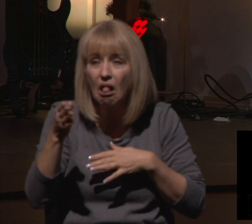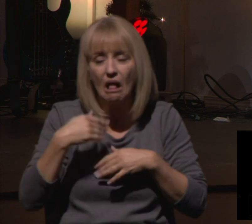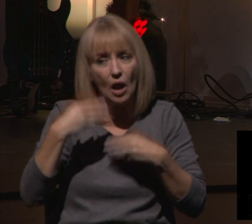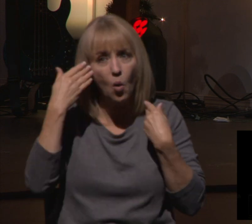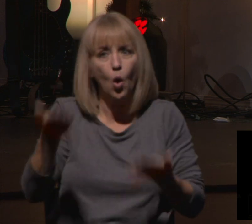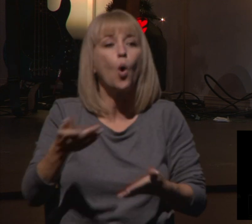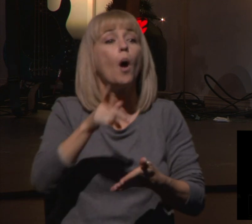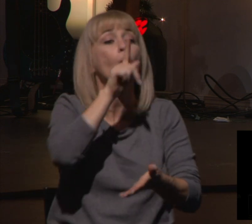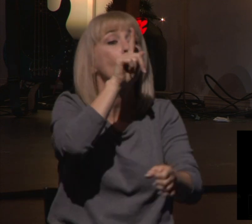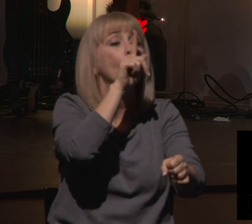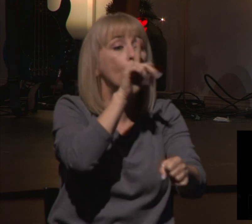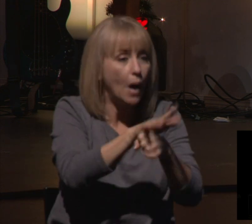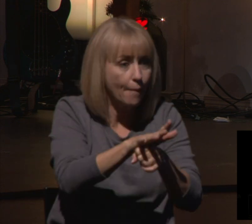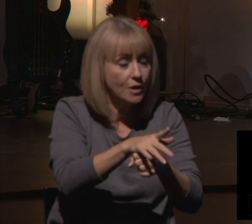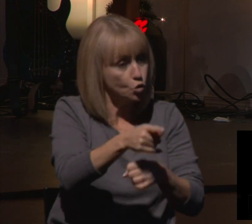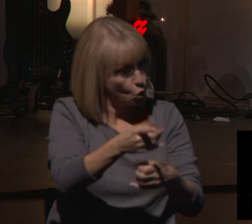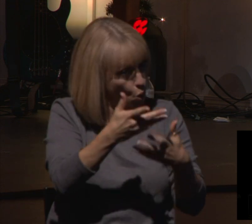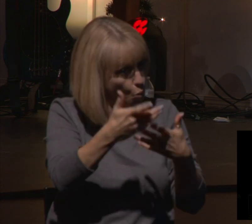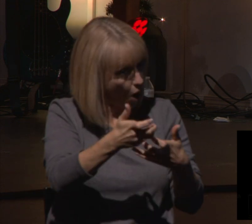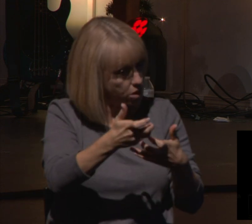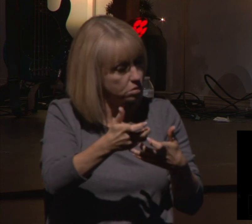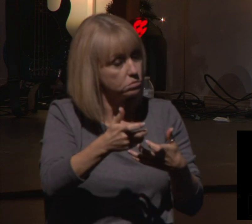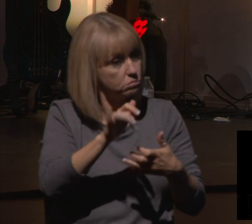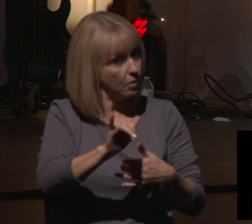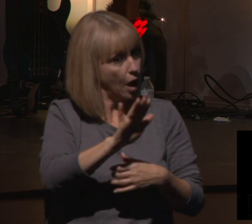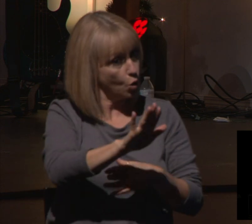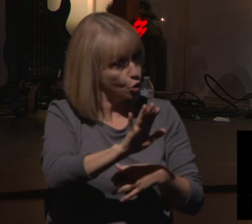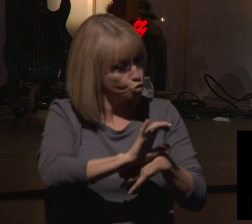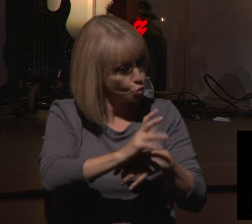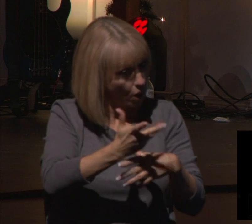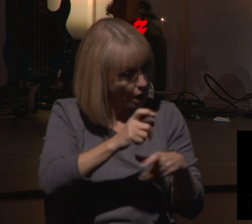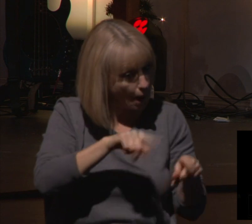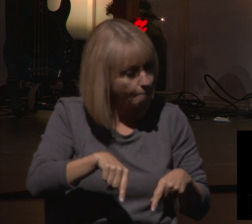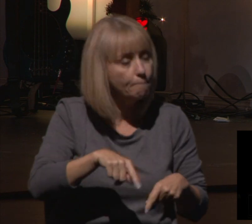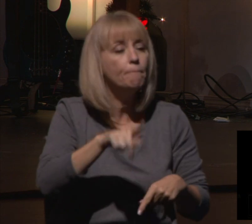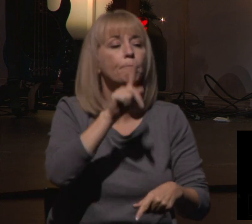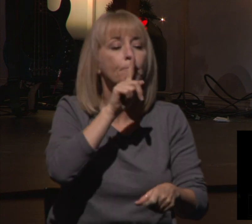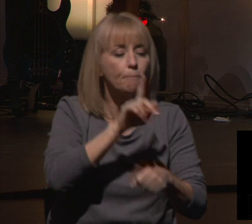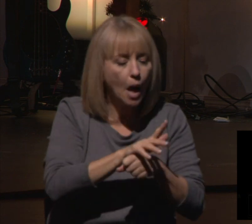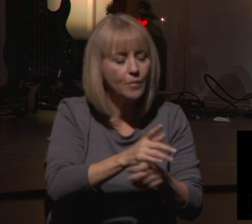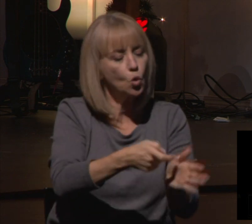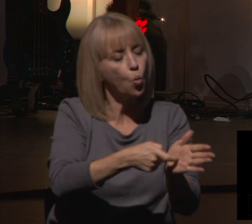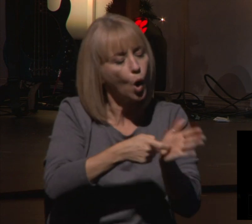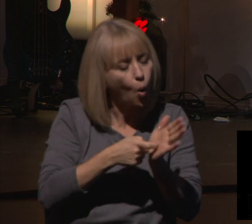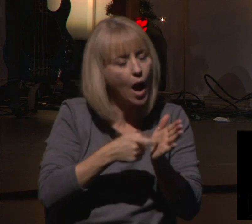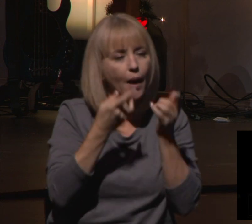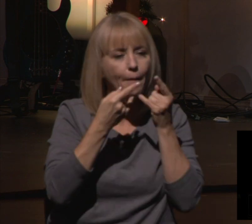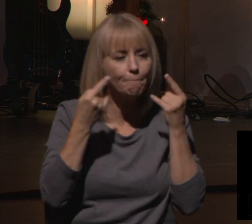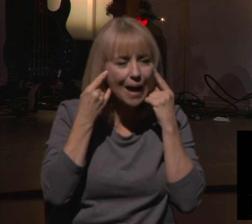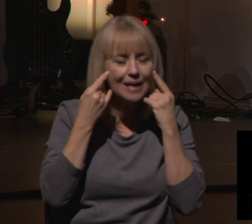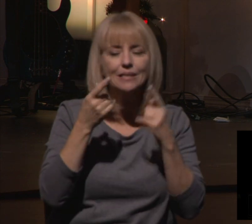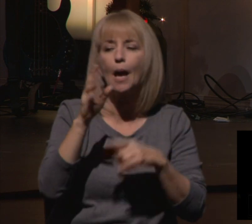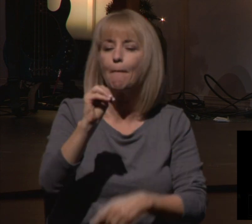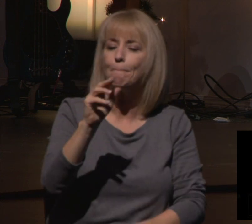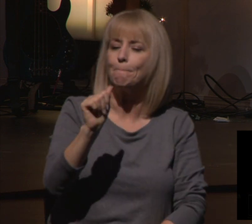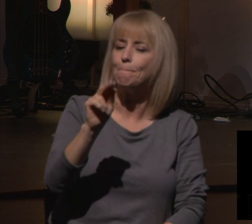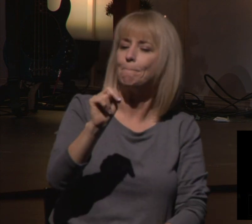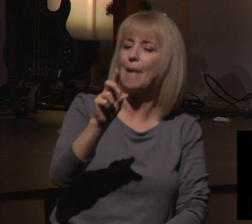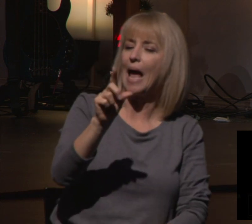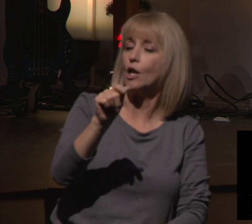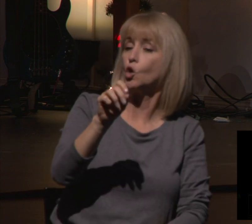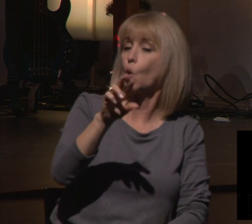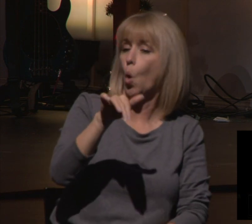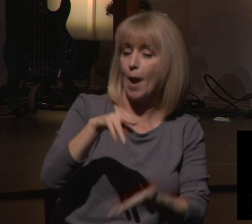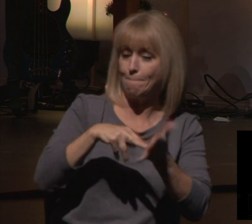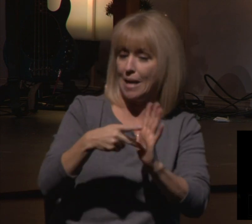Eve, I guarantee you, if you want to make that a part of your tradition and jump back into that, 6 o'clock service masks mandatory. The rest of them, we're going to